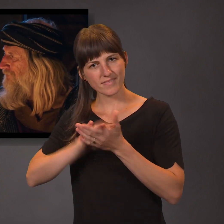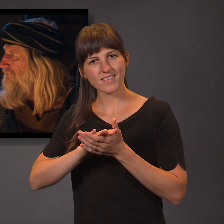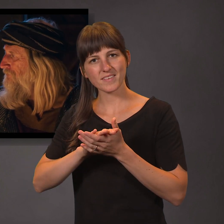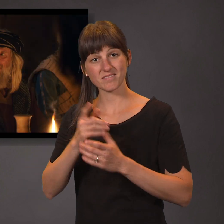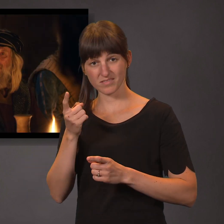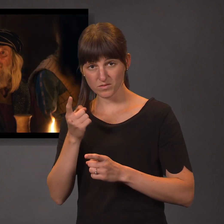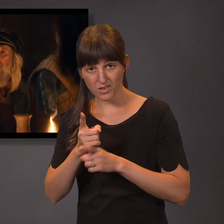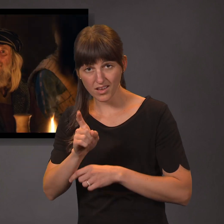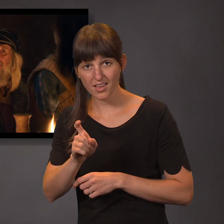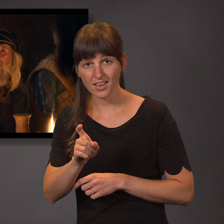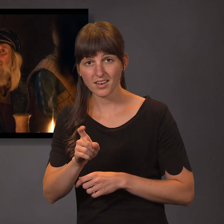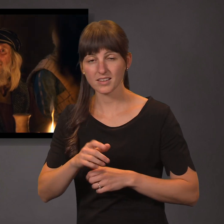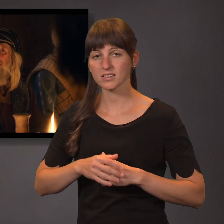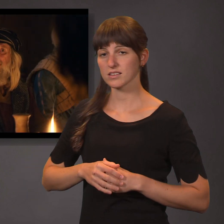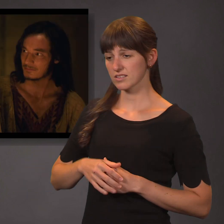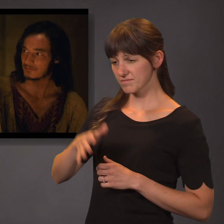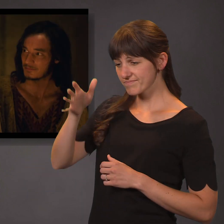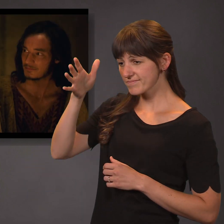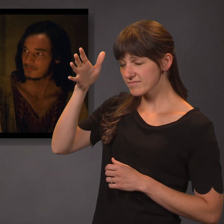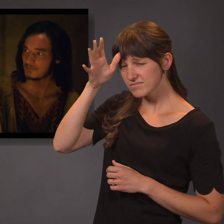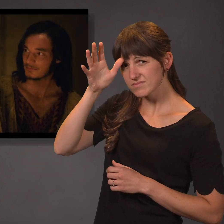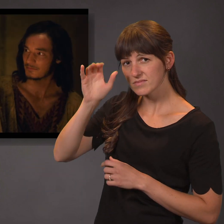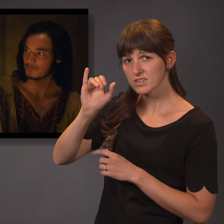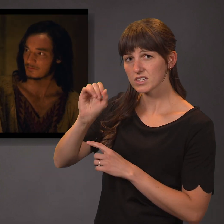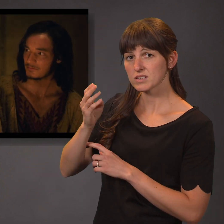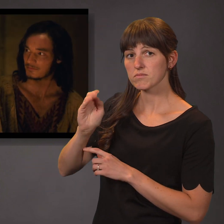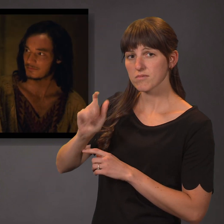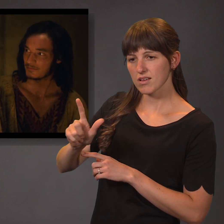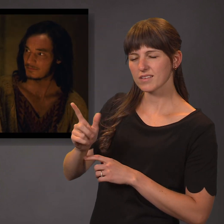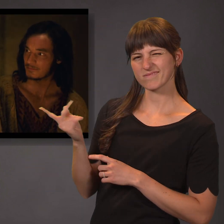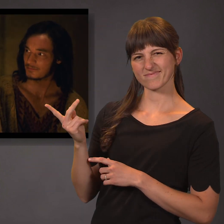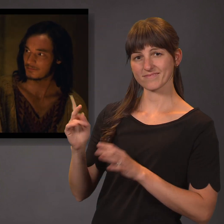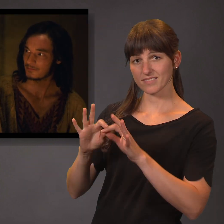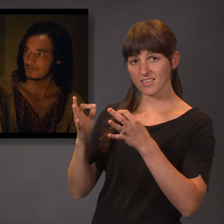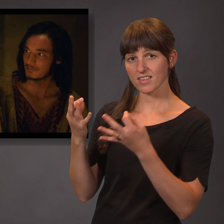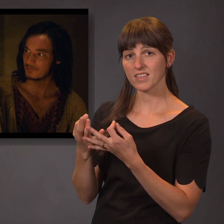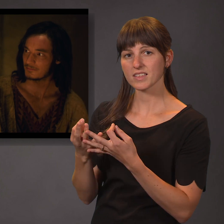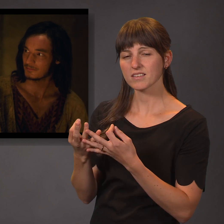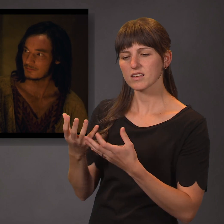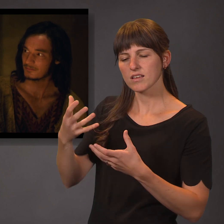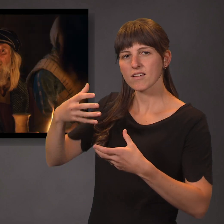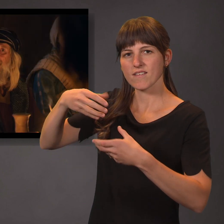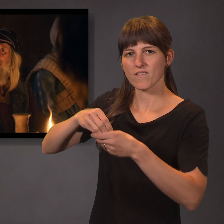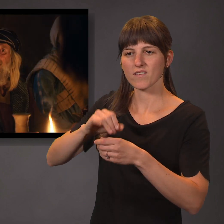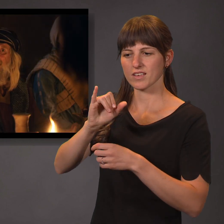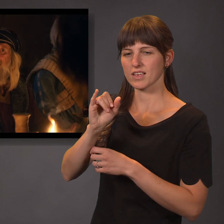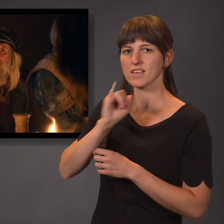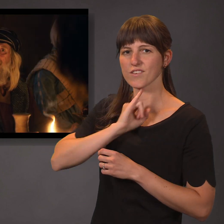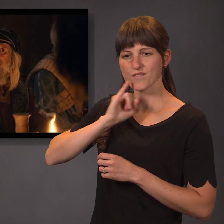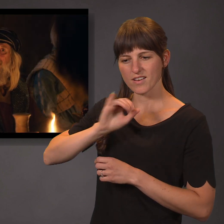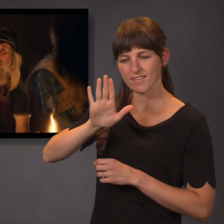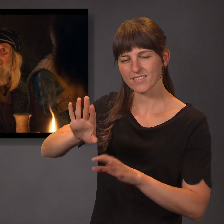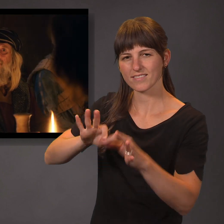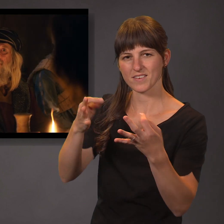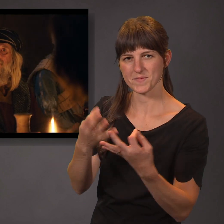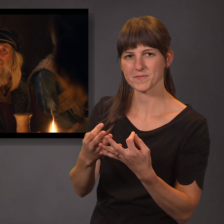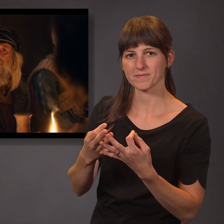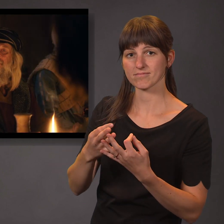Father Ishmael, our two families are a branch of the house of Israel. The Lord desires that our families unite,